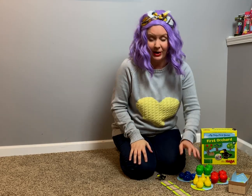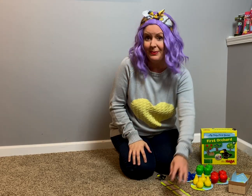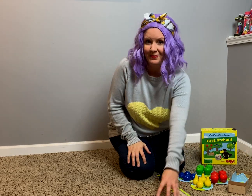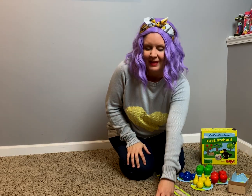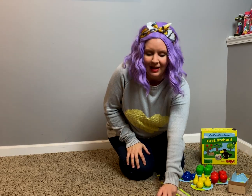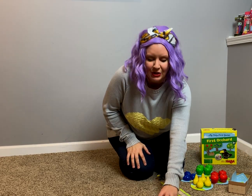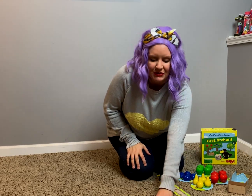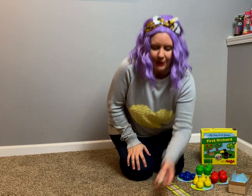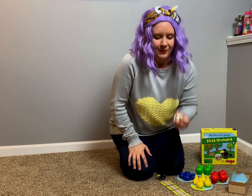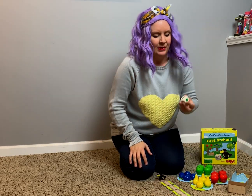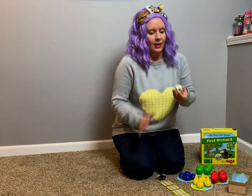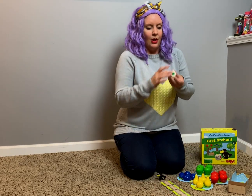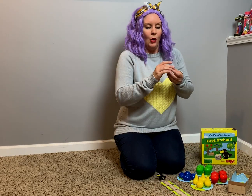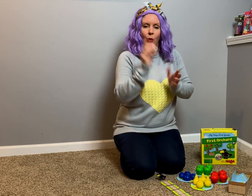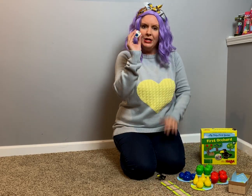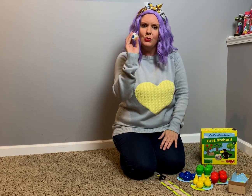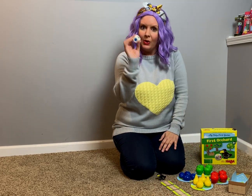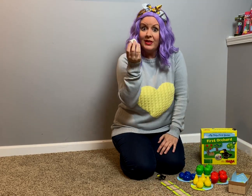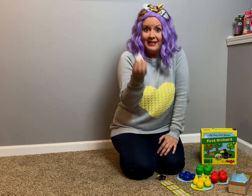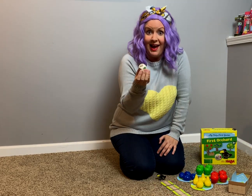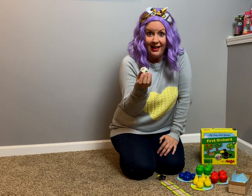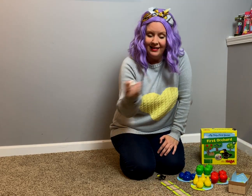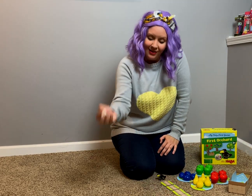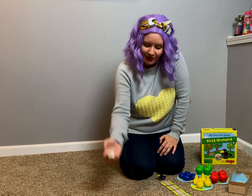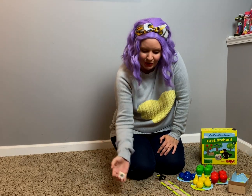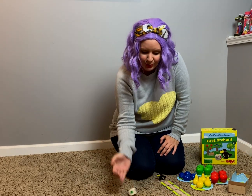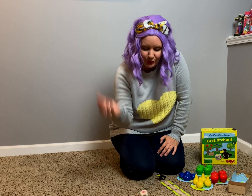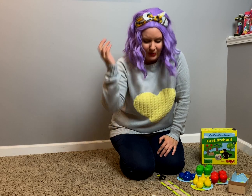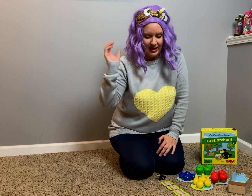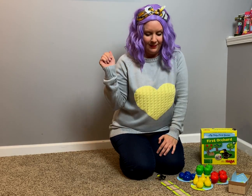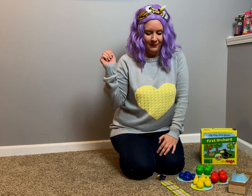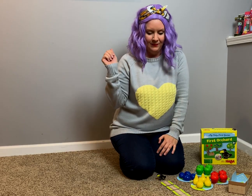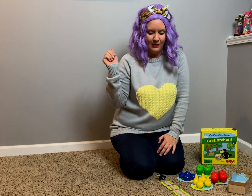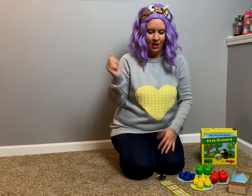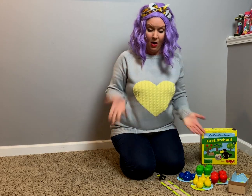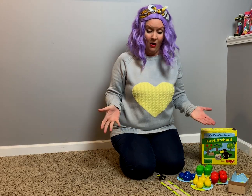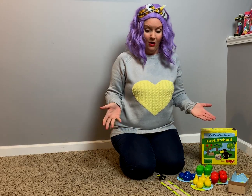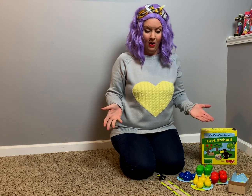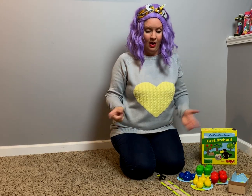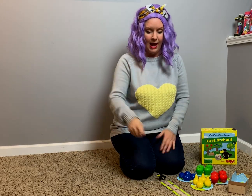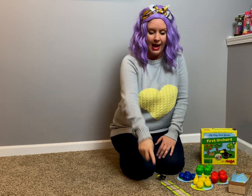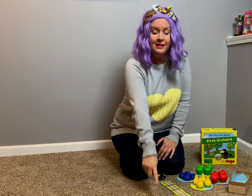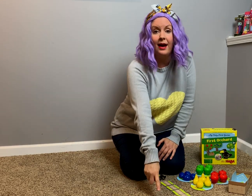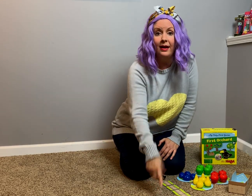right? So, when you roll the die, roll it. Oh! I got